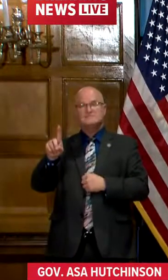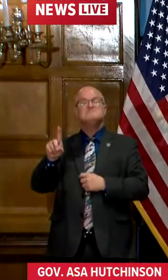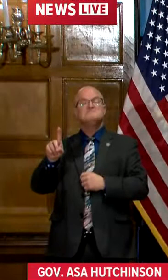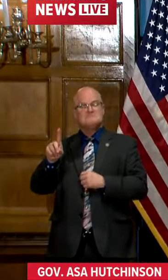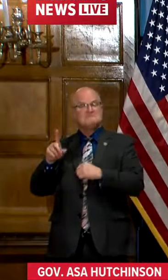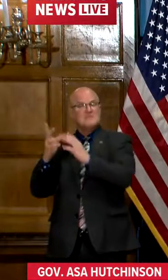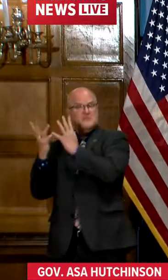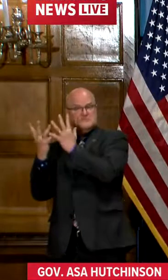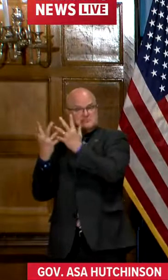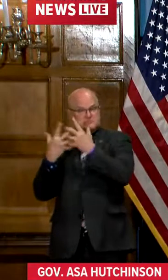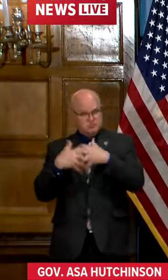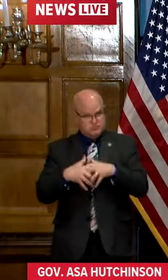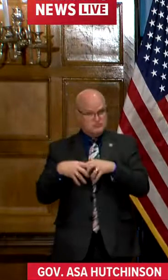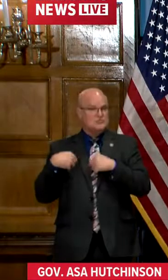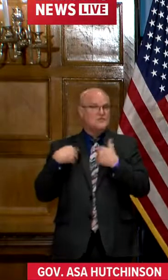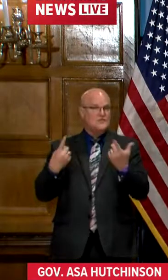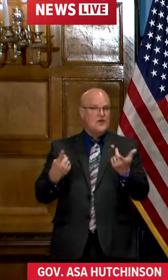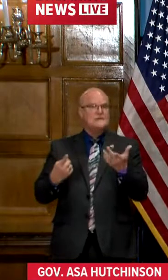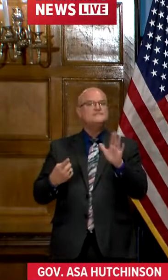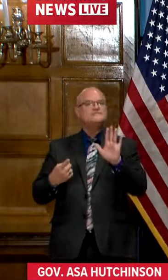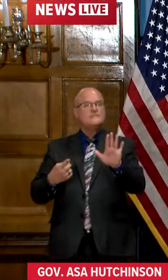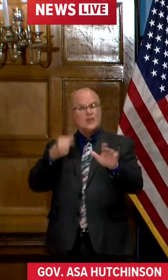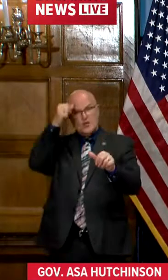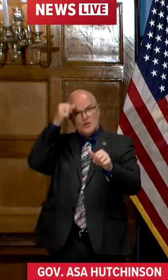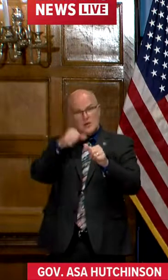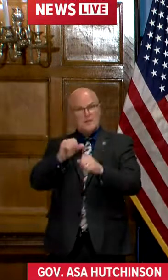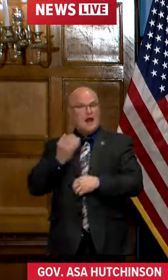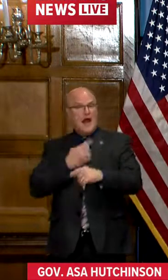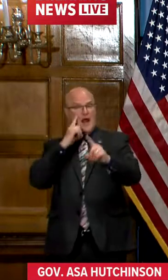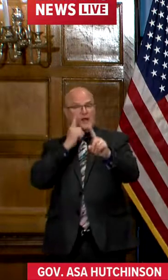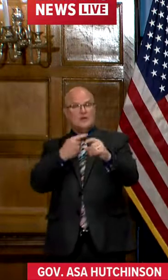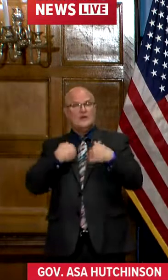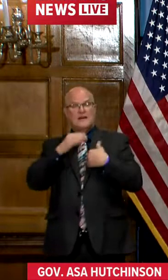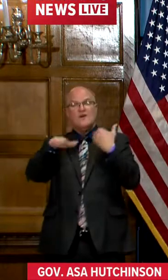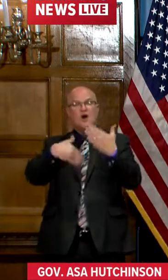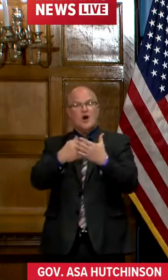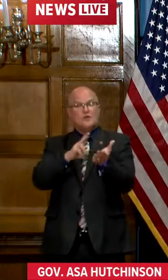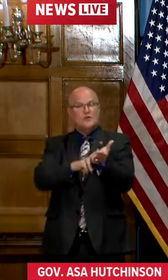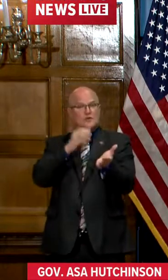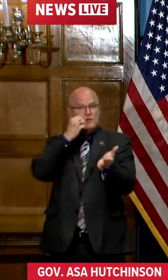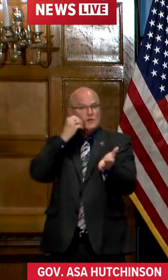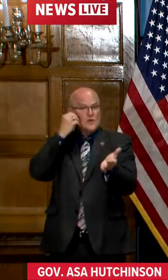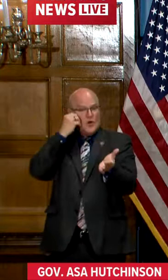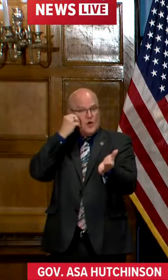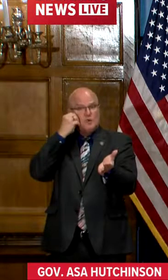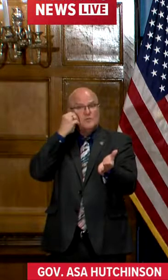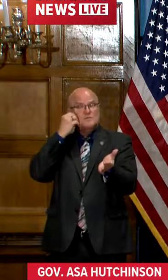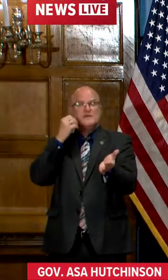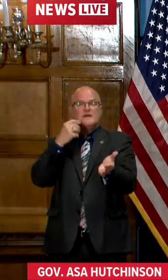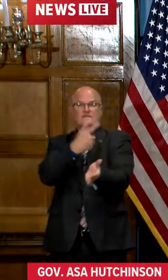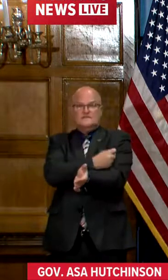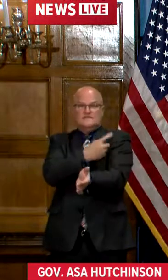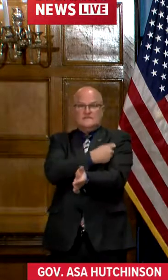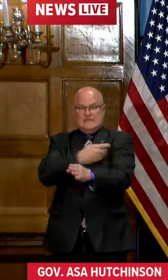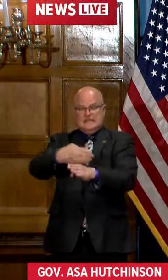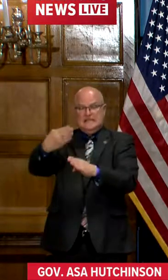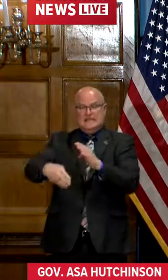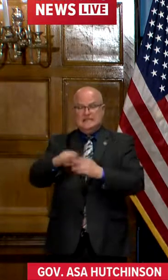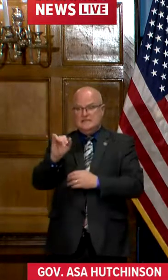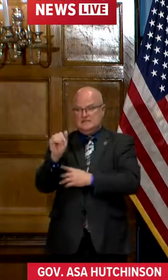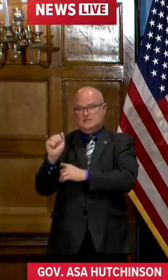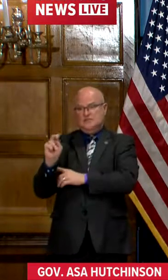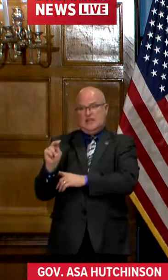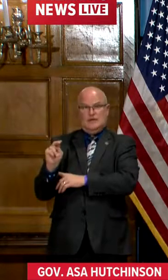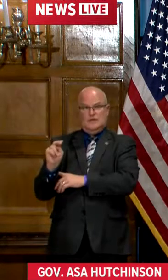well thus far. If you remember, our goal was to have all of our long-term care facilities vaccinated by the end of January.